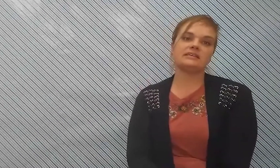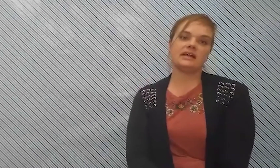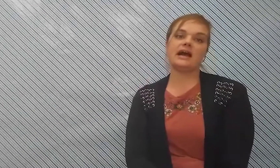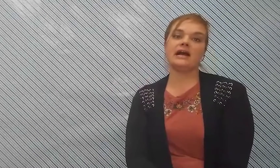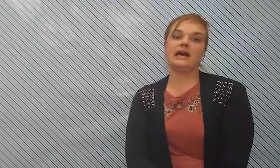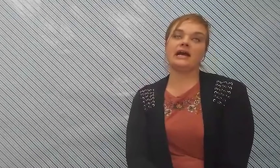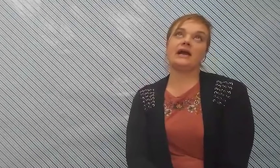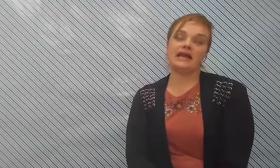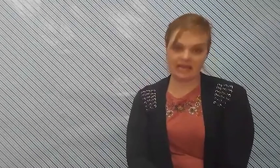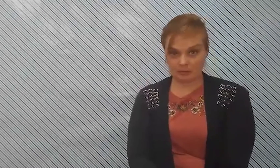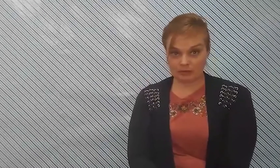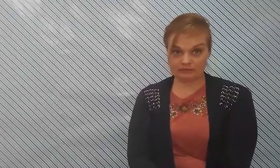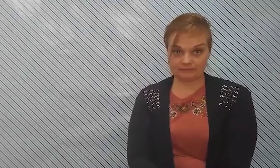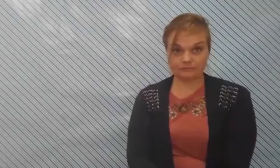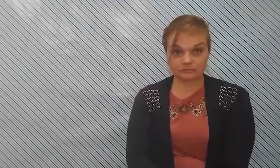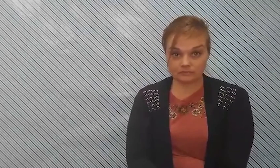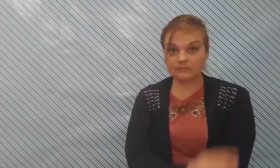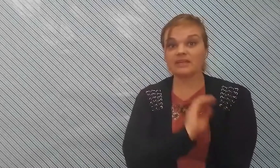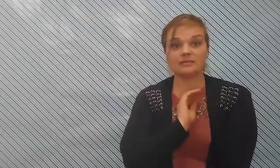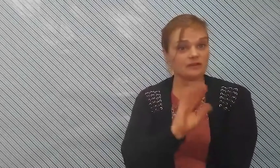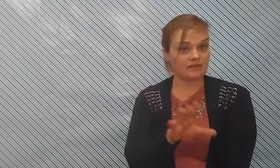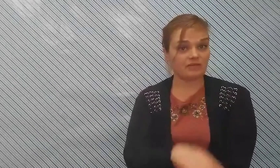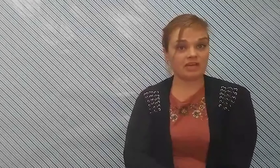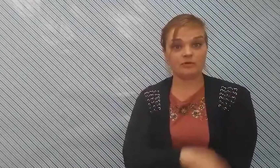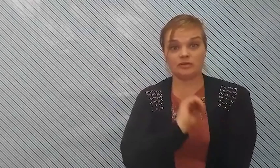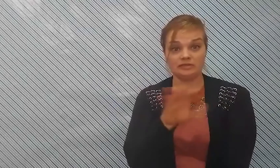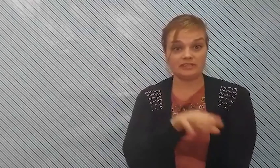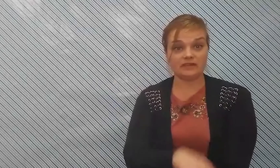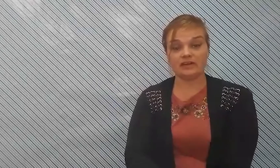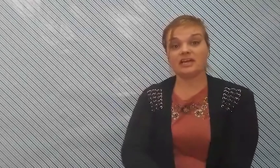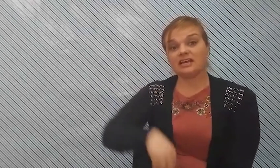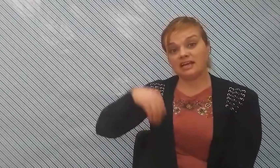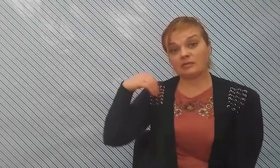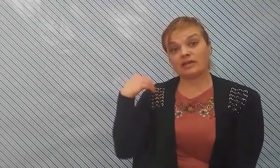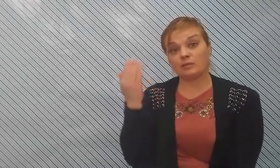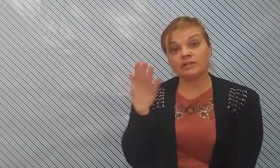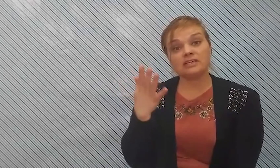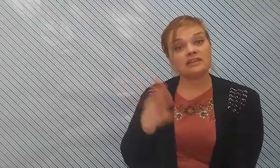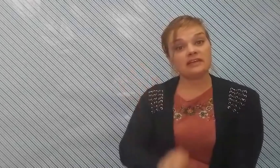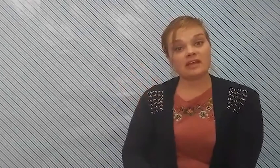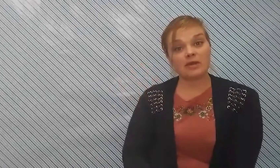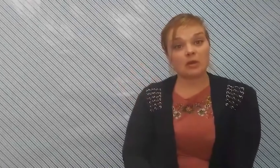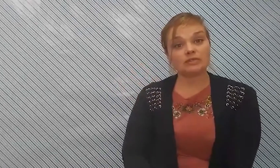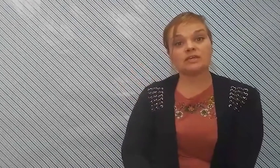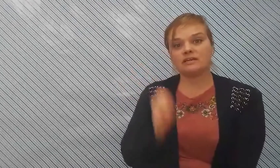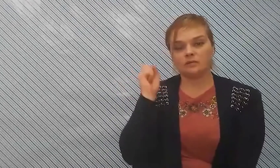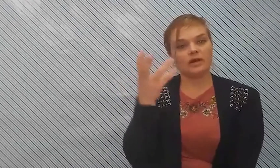uh animal it can be your favorite animal your least favorite animal and i want you to think about what